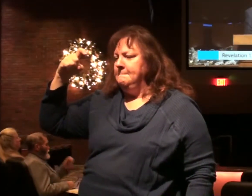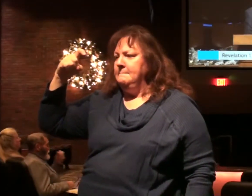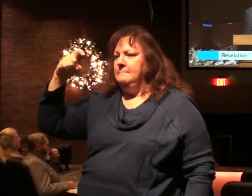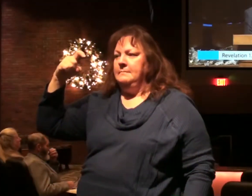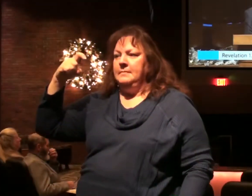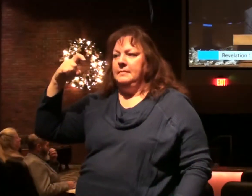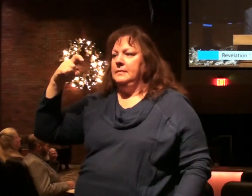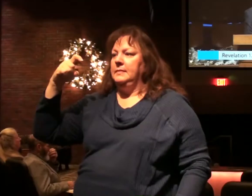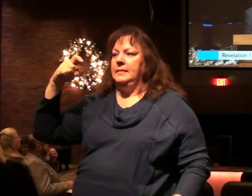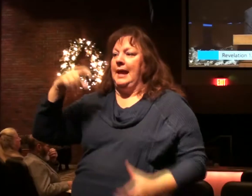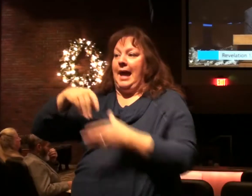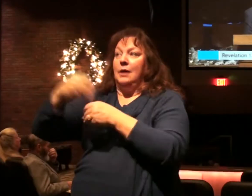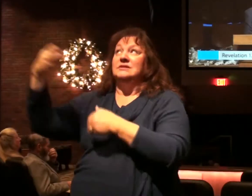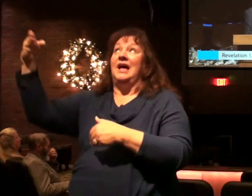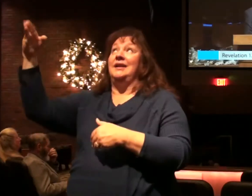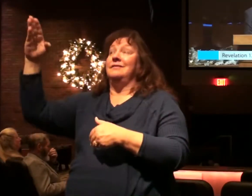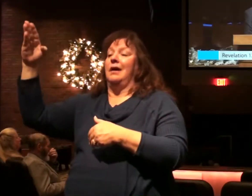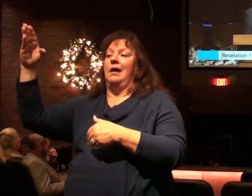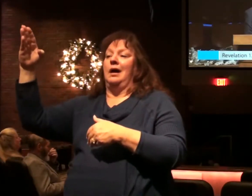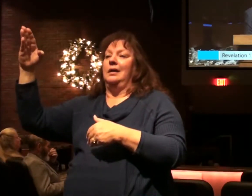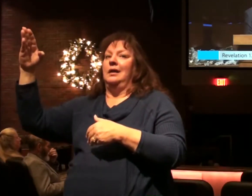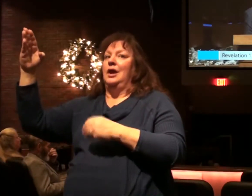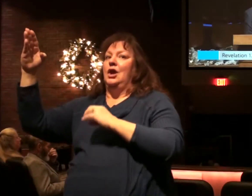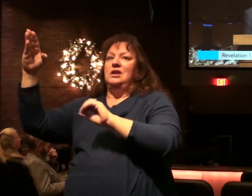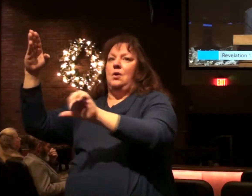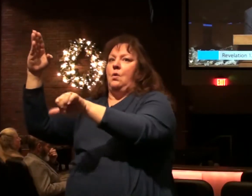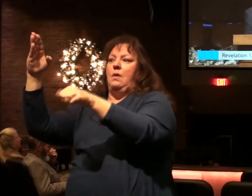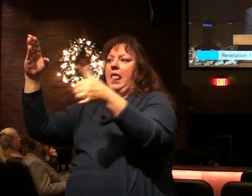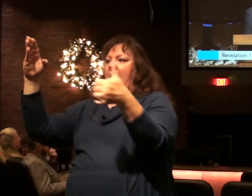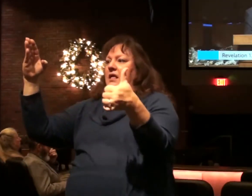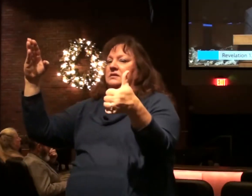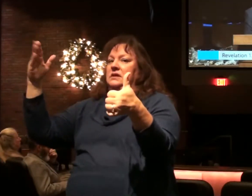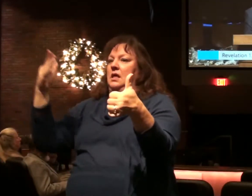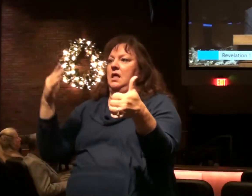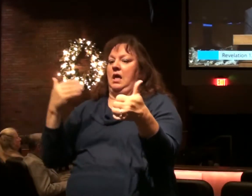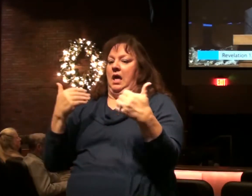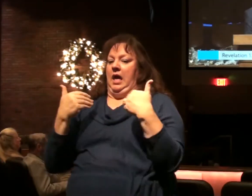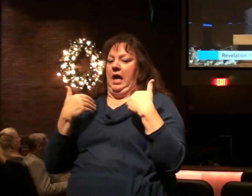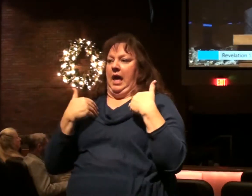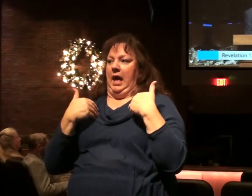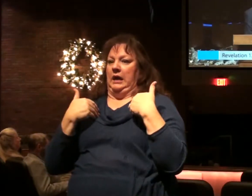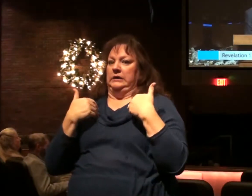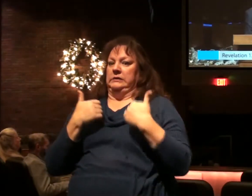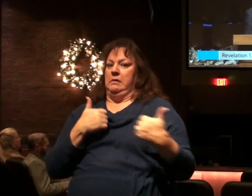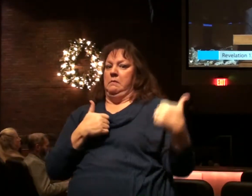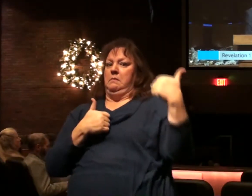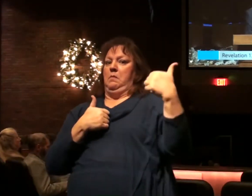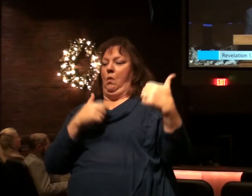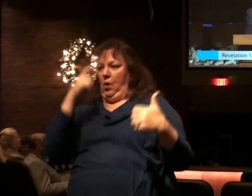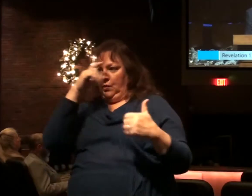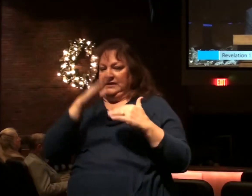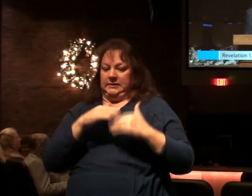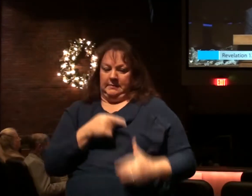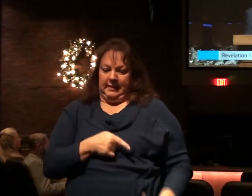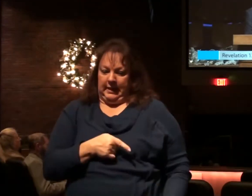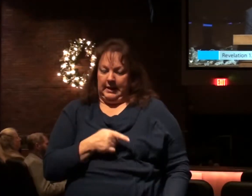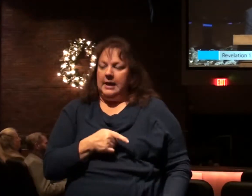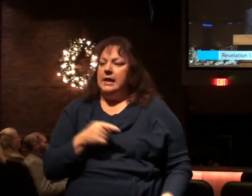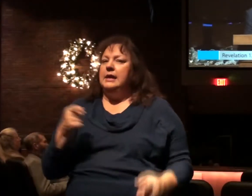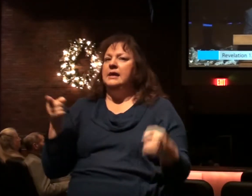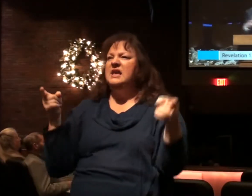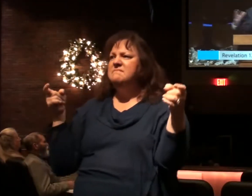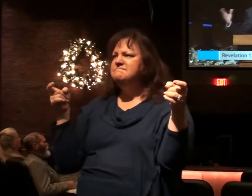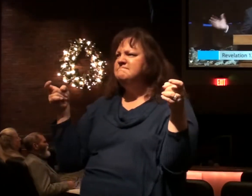outside of God, there would be no created being that would have greater wisdom than the devil. He can